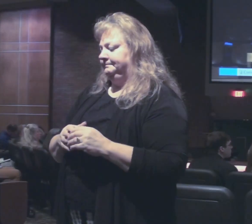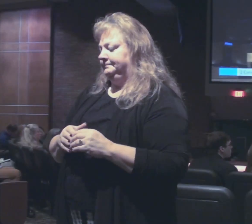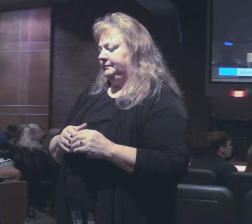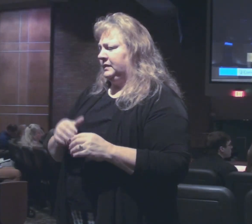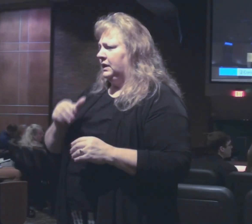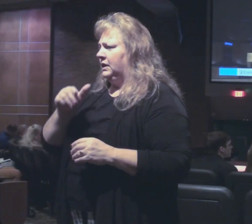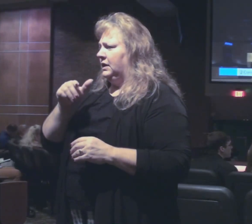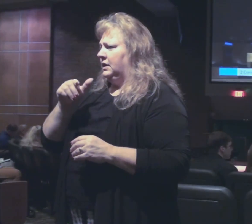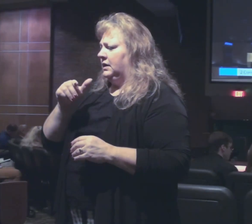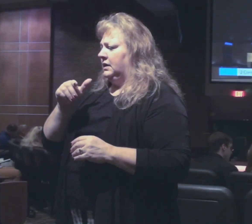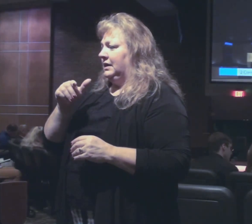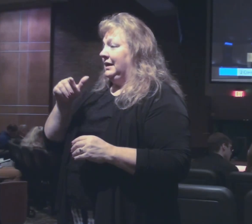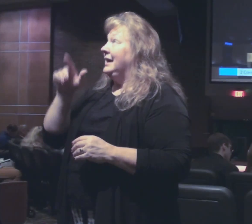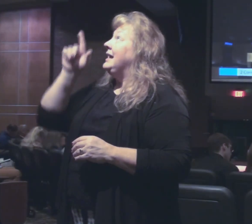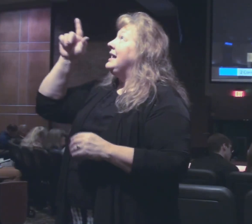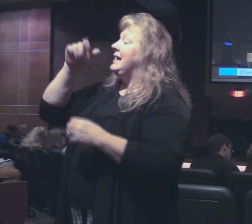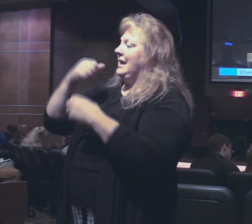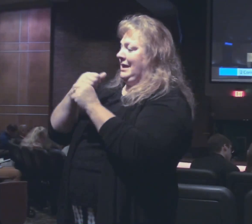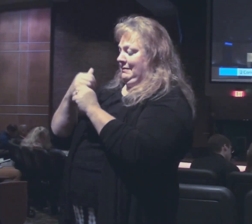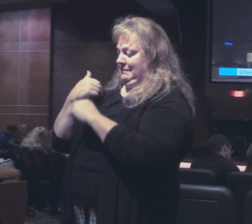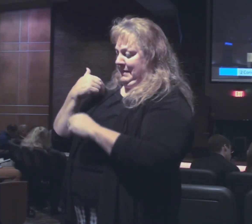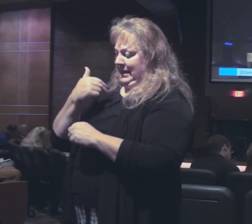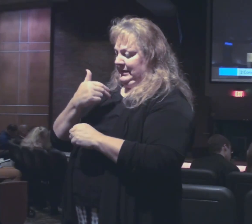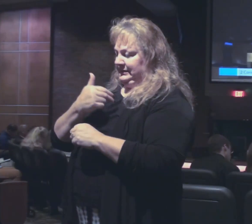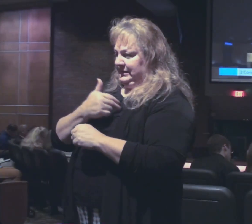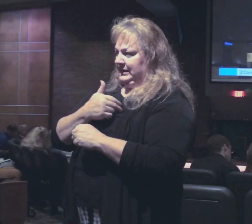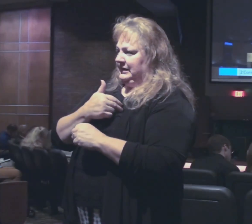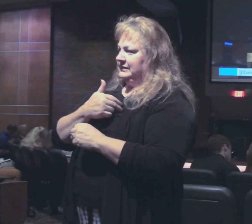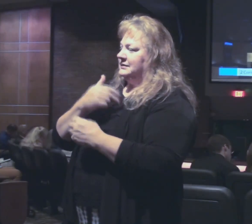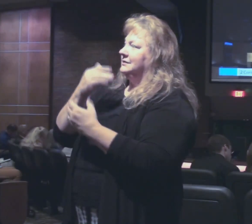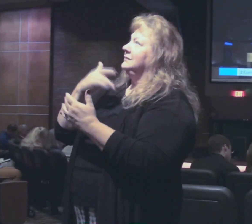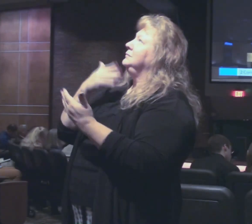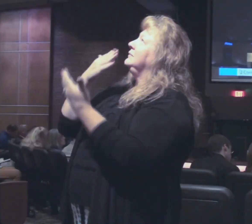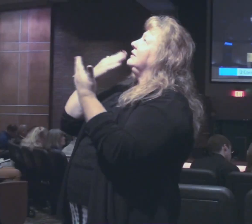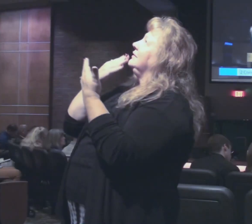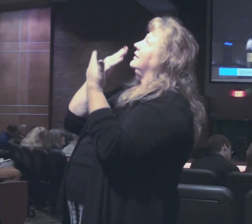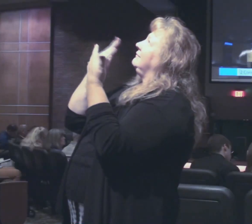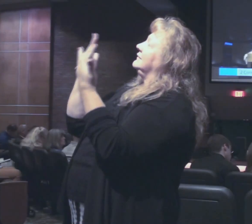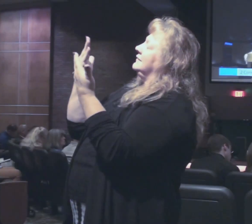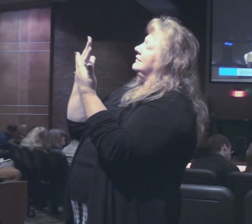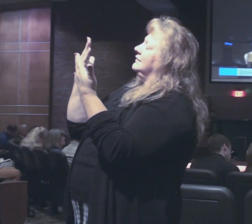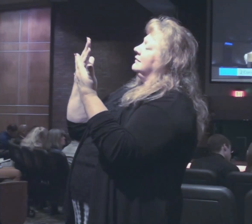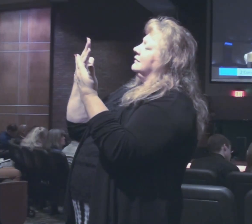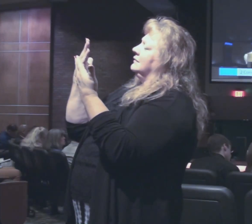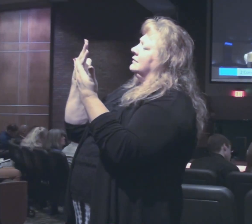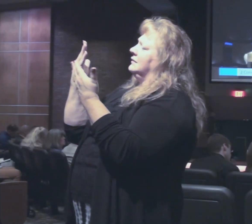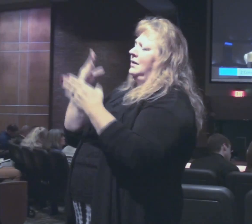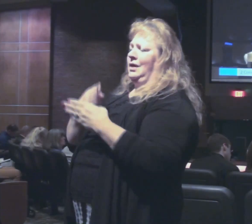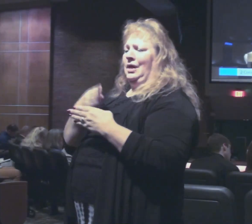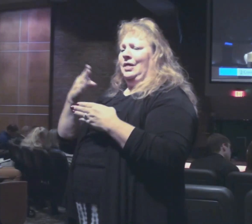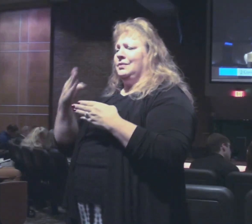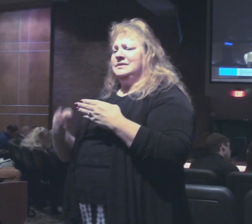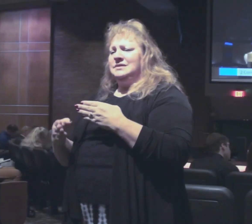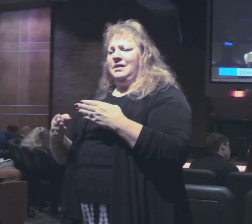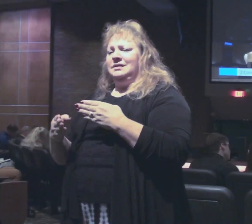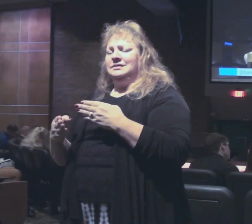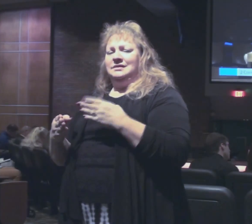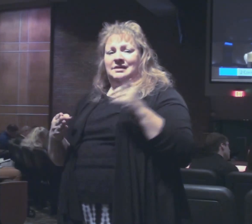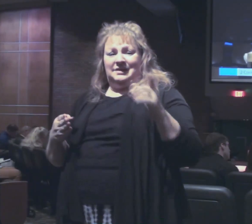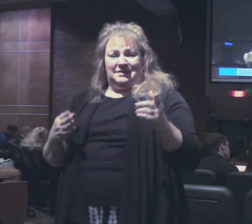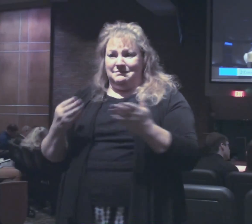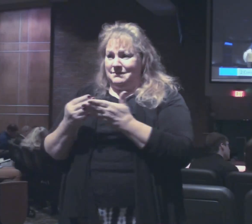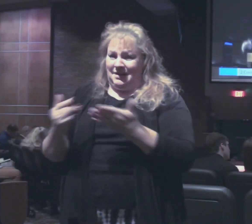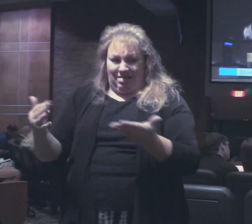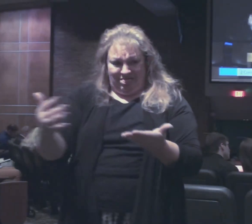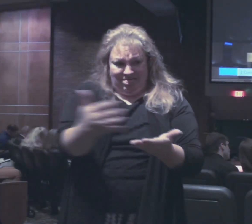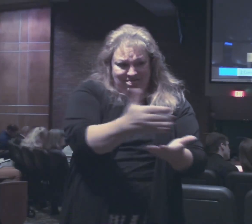who through us is producing thanksgiving to God what is the result of the offering Paul is